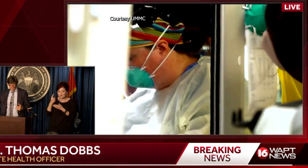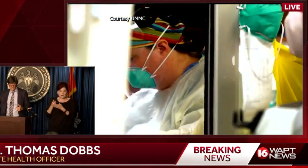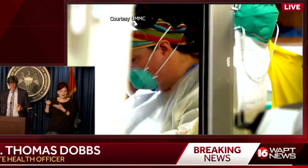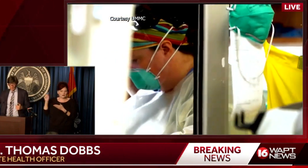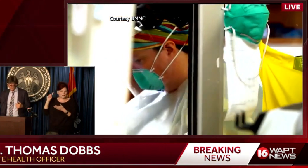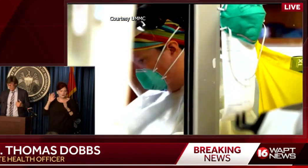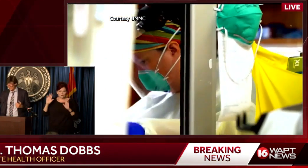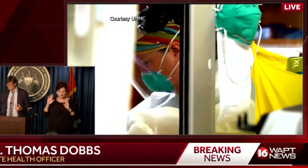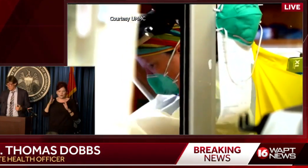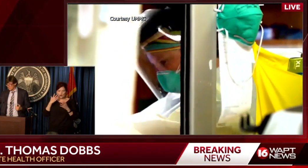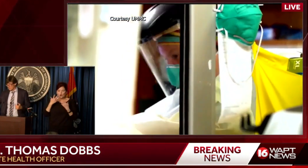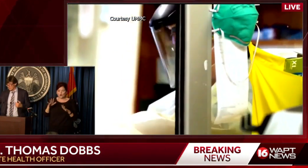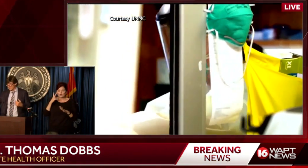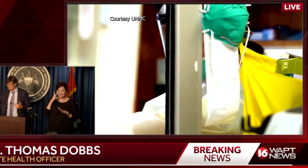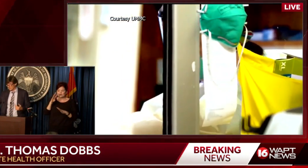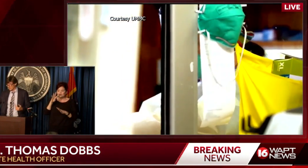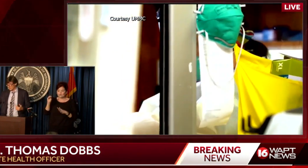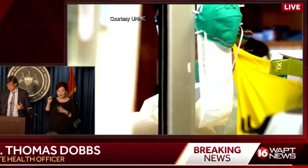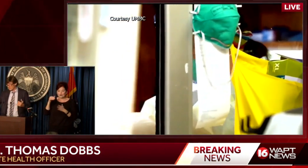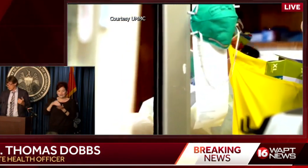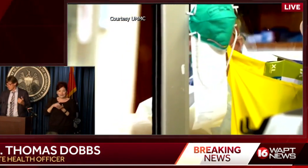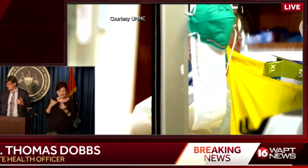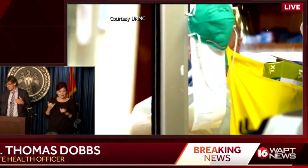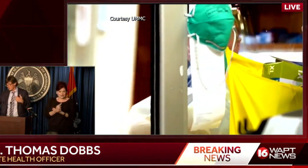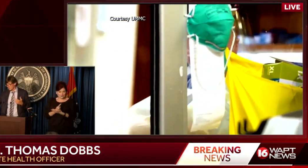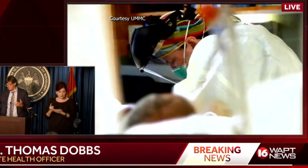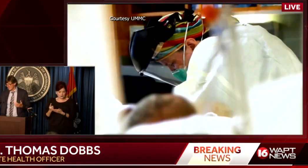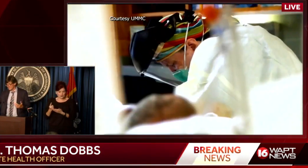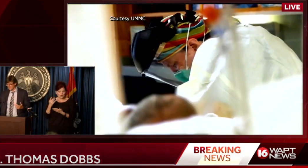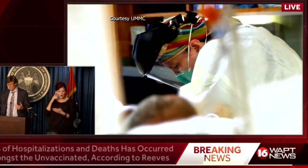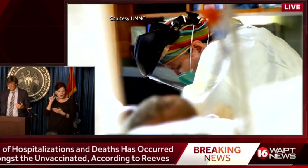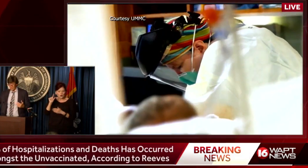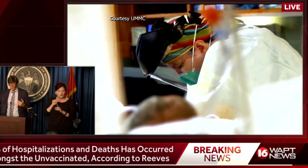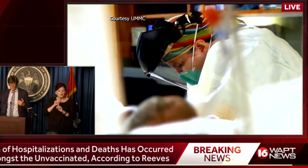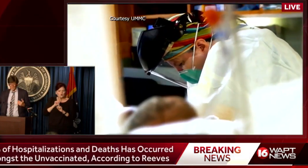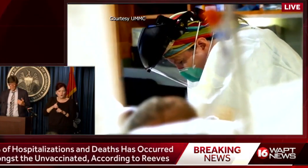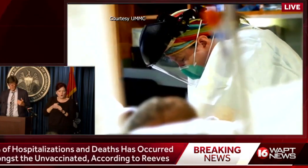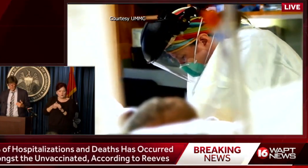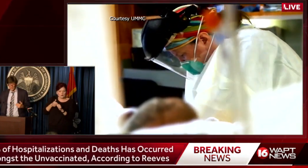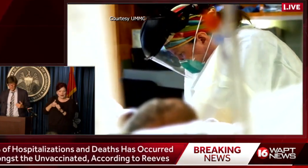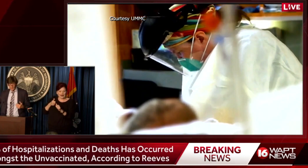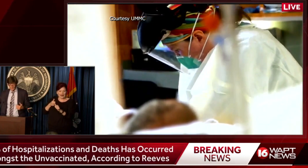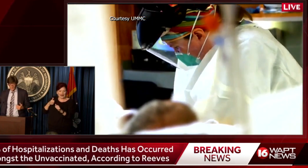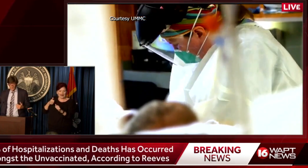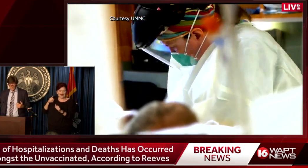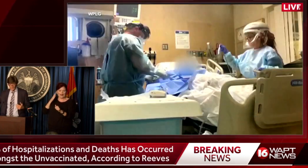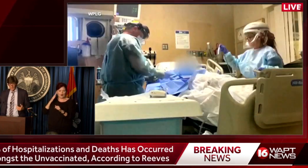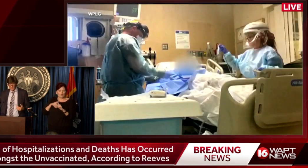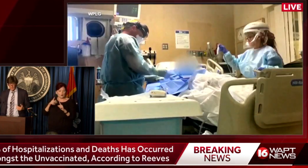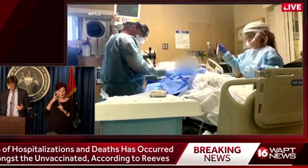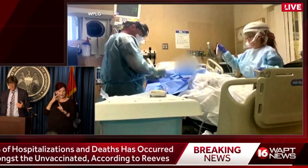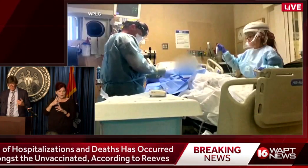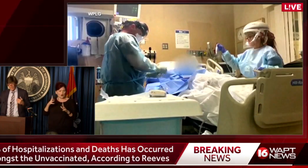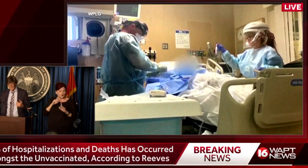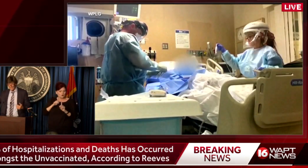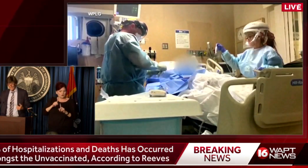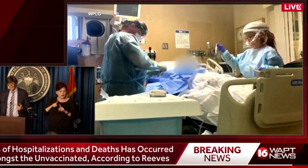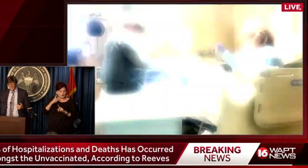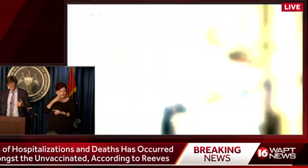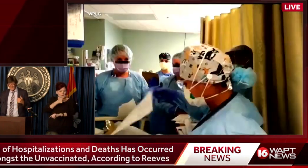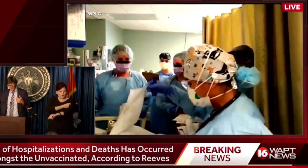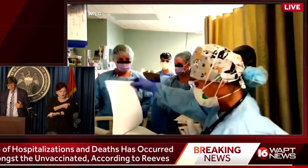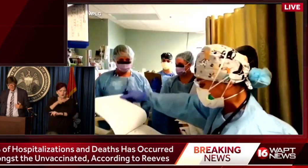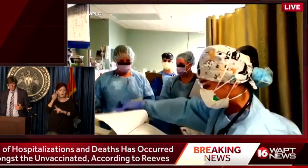We've already seen over 40,000 reported this week, and we know there's a little bit of a reporting lag. So we're seeing pretty good responsiveness for vaccinations. People are